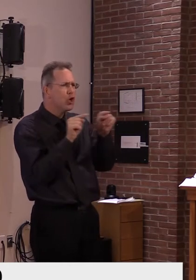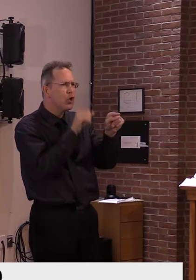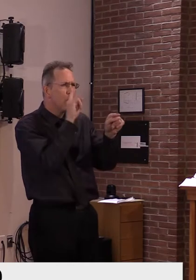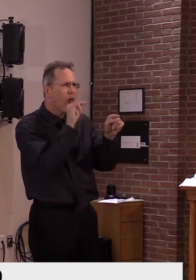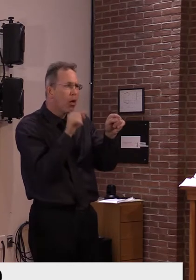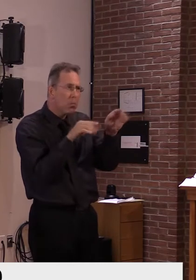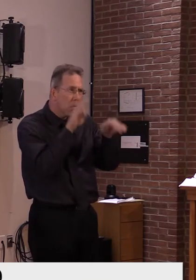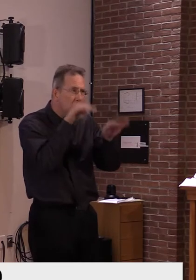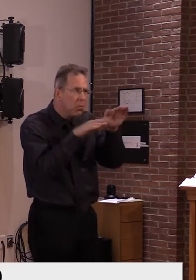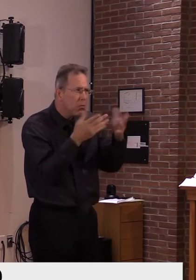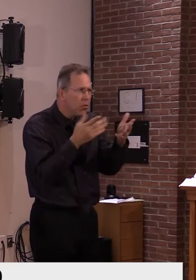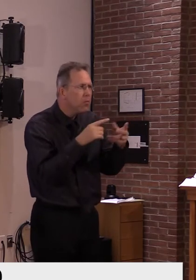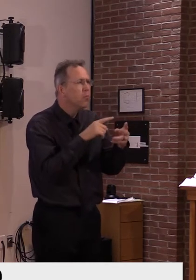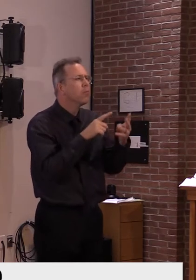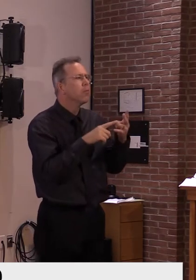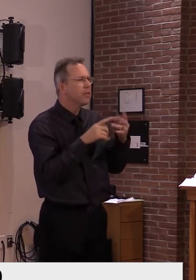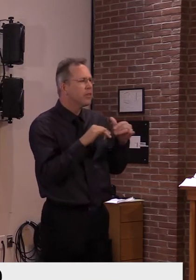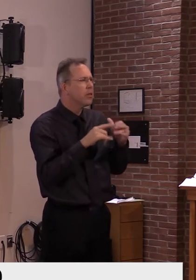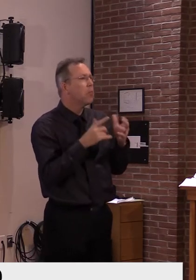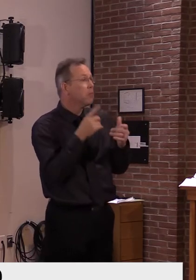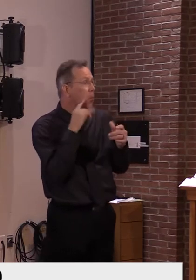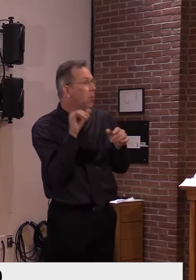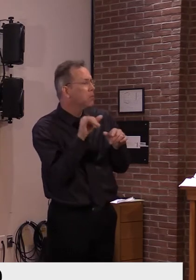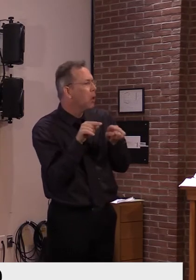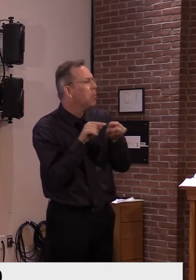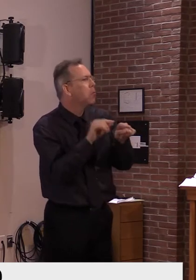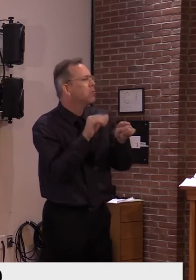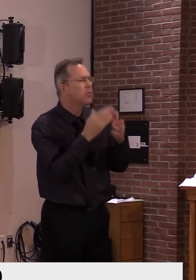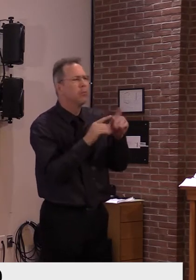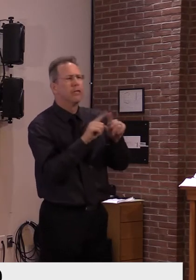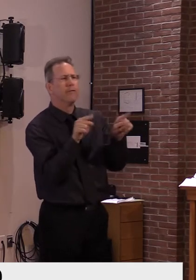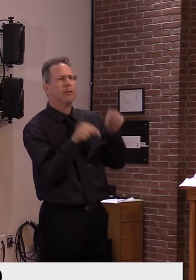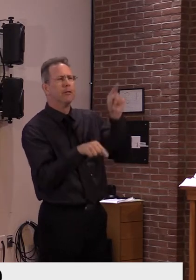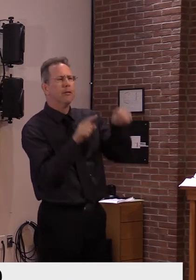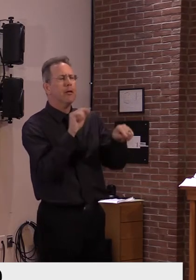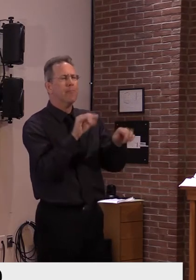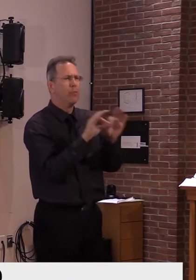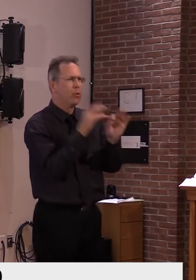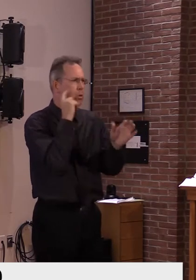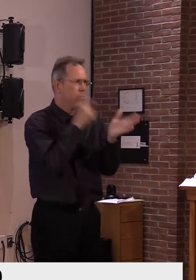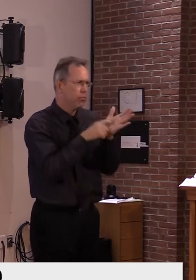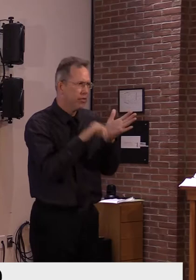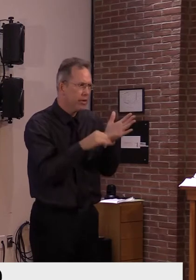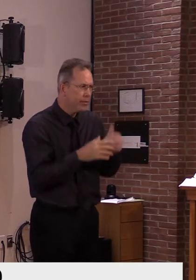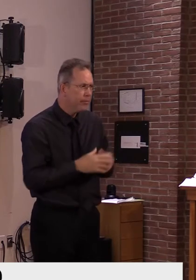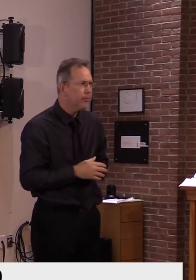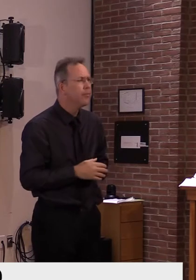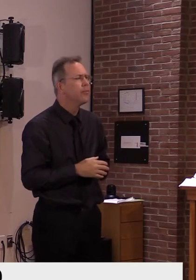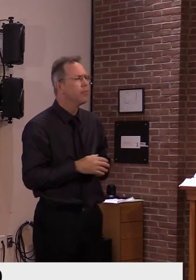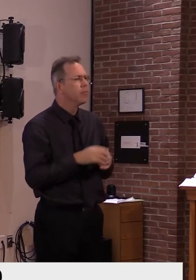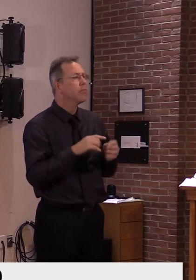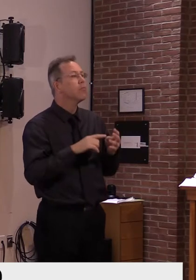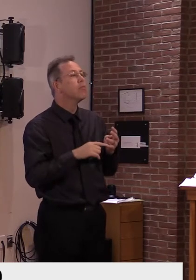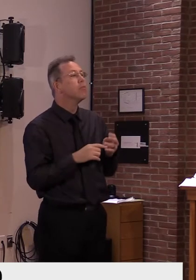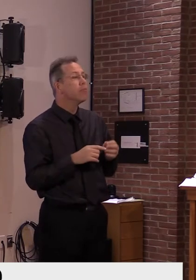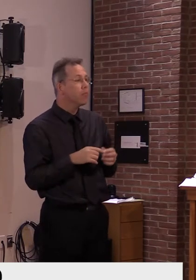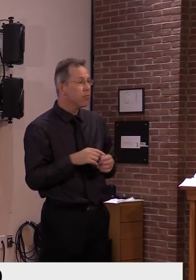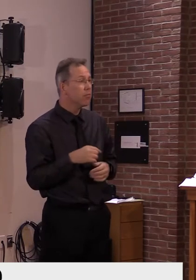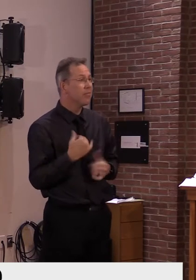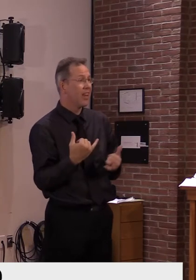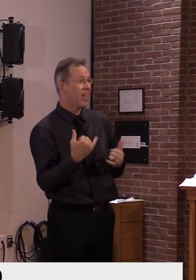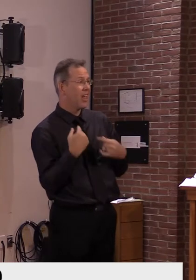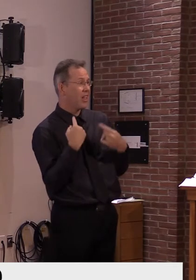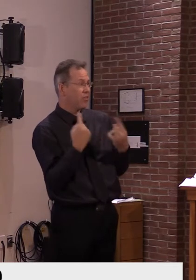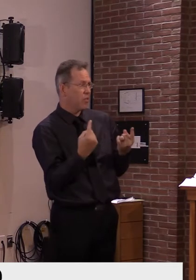contrasts as well. Also contrasting what's happening currently in Vermont with what happened earlier in the pandemic in